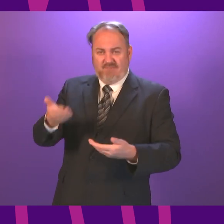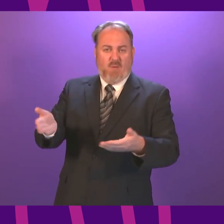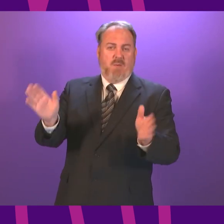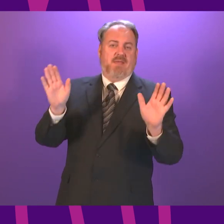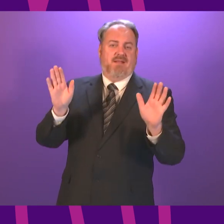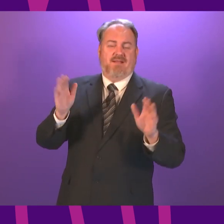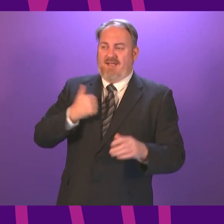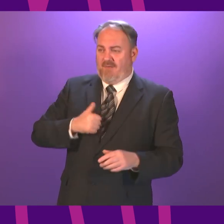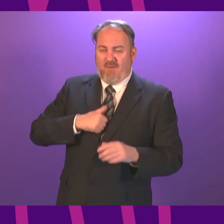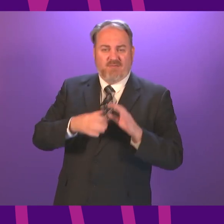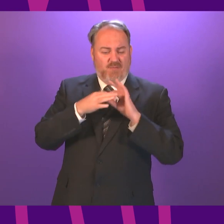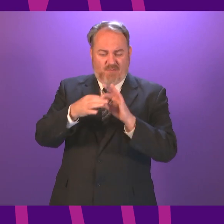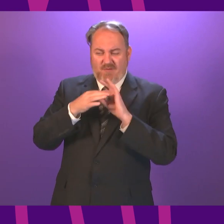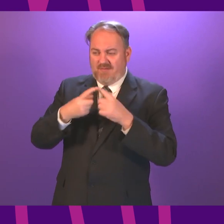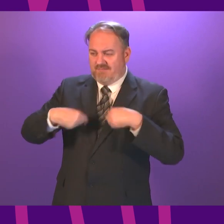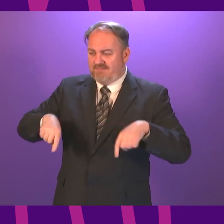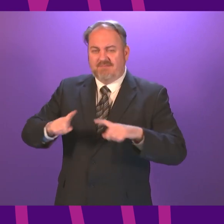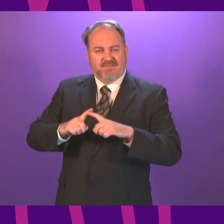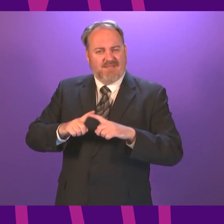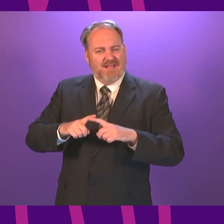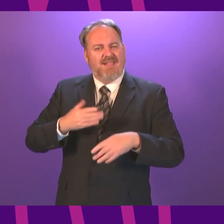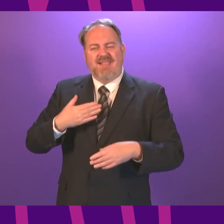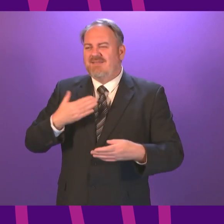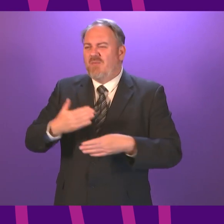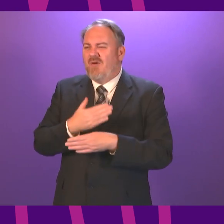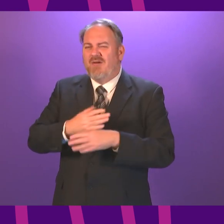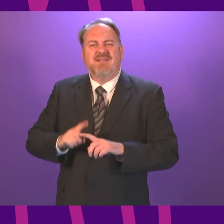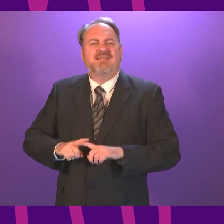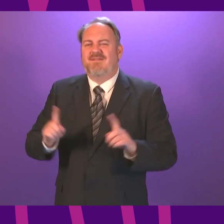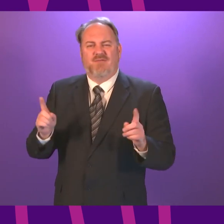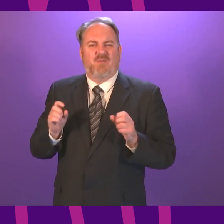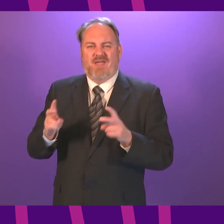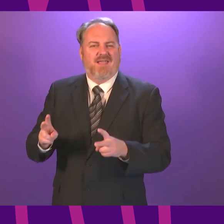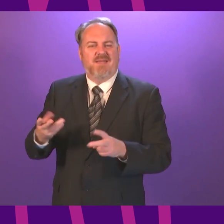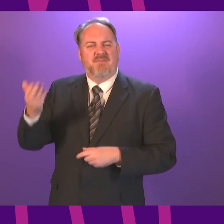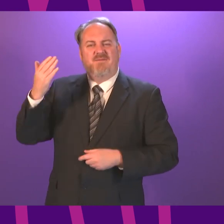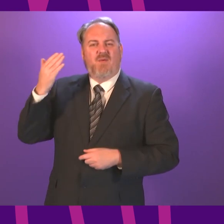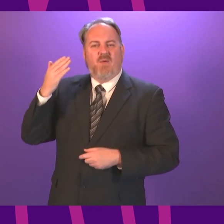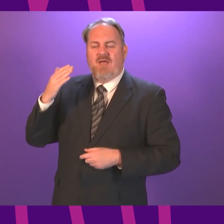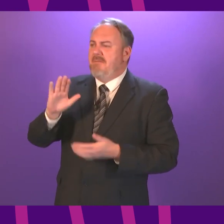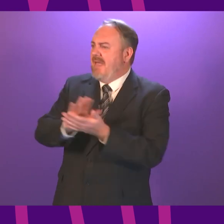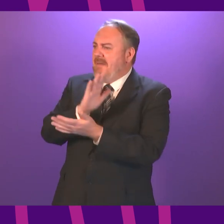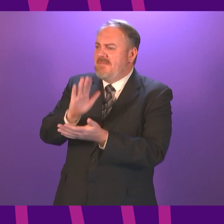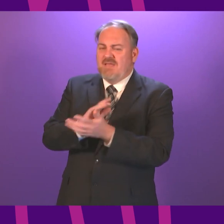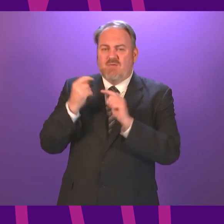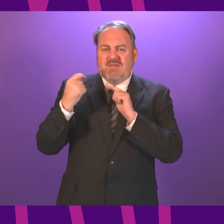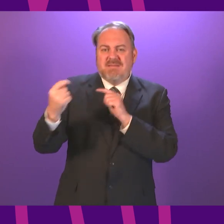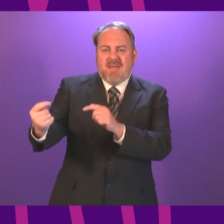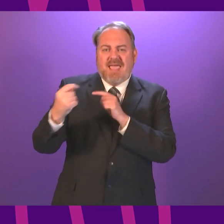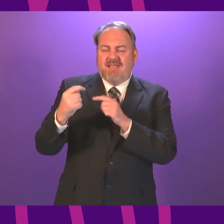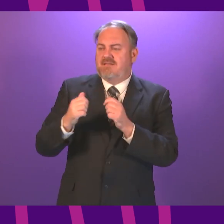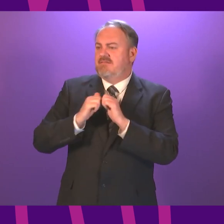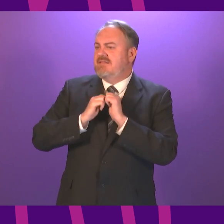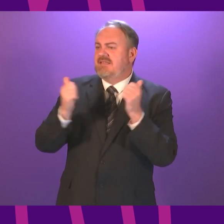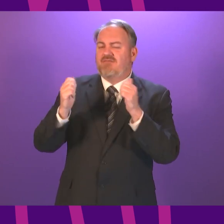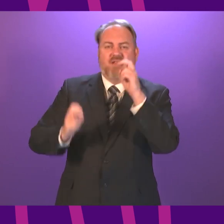to do our politics differently Let's respect differences and debate those vigorously But yes, let's come together Anas Howard